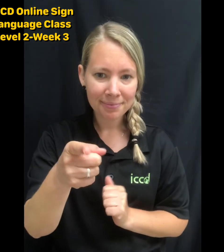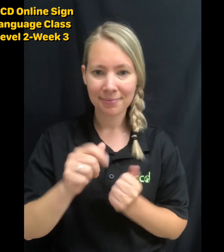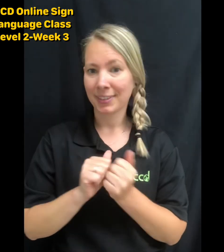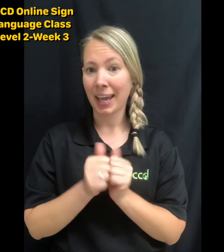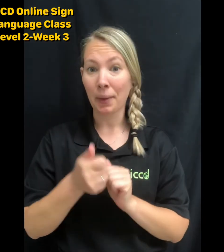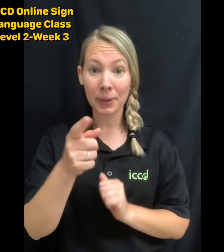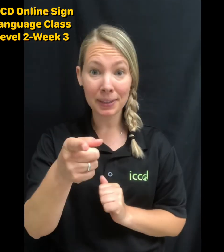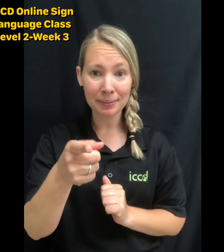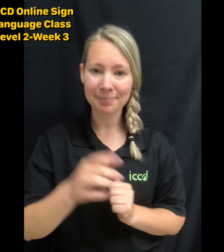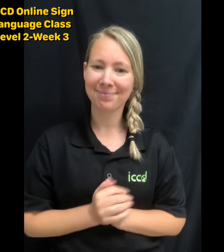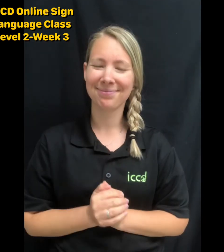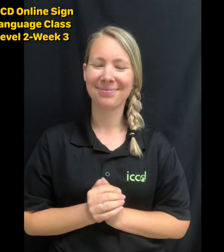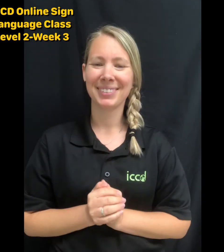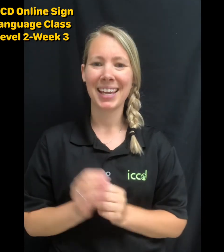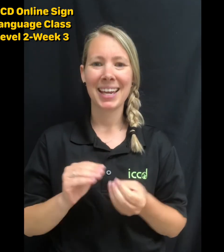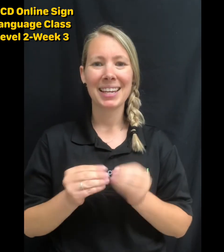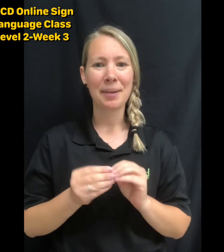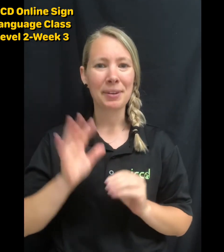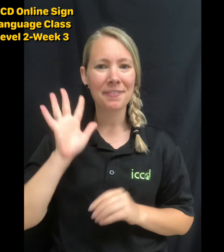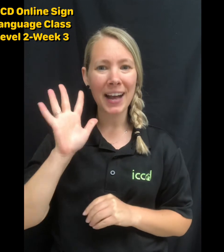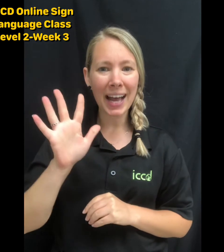How are you? Number five.